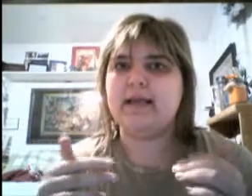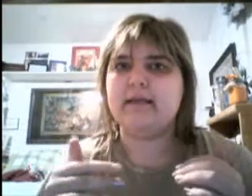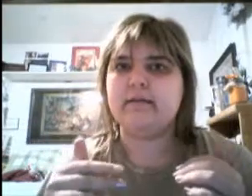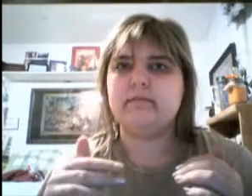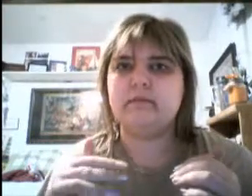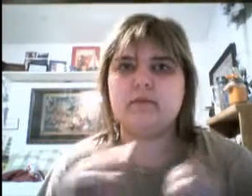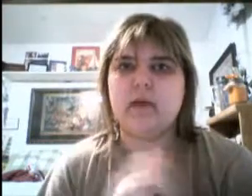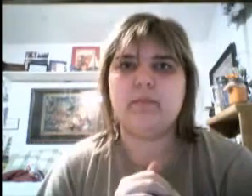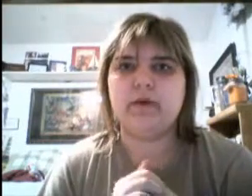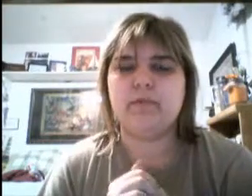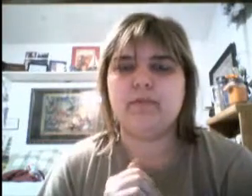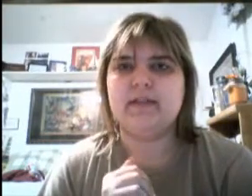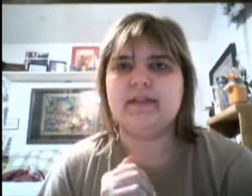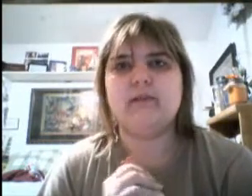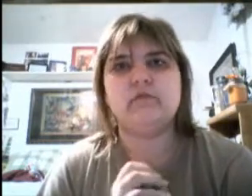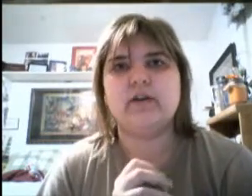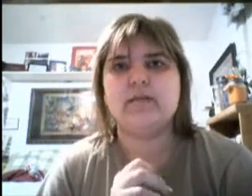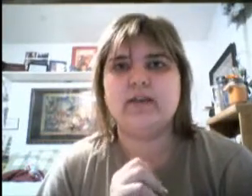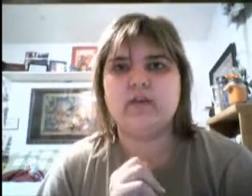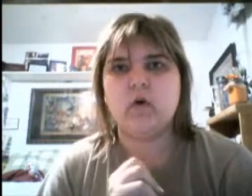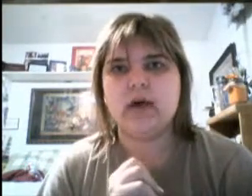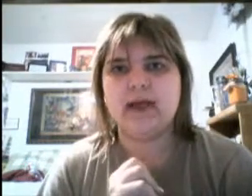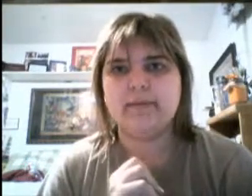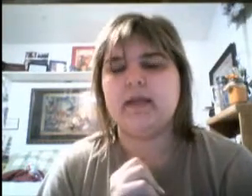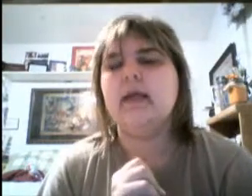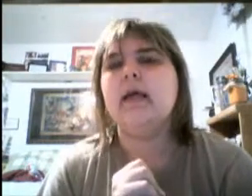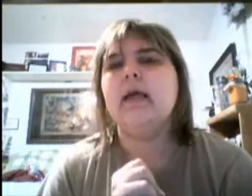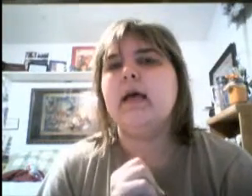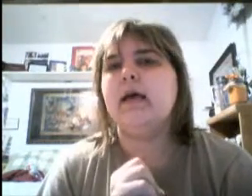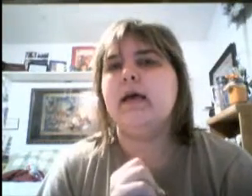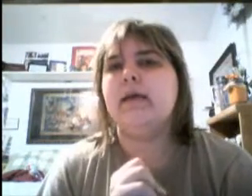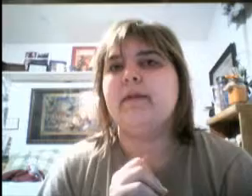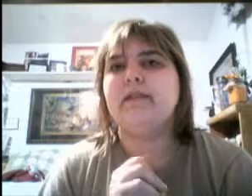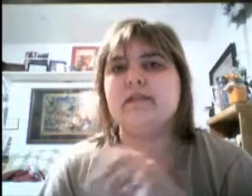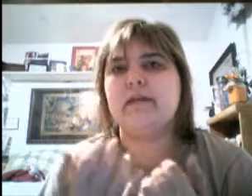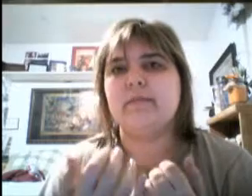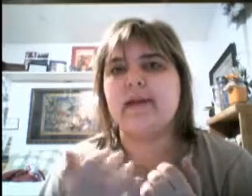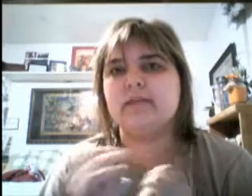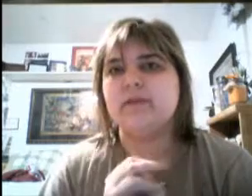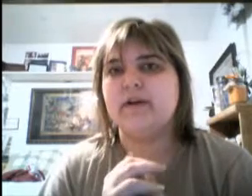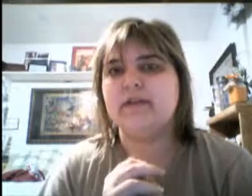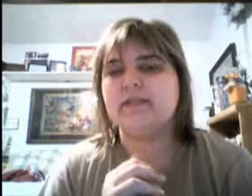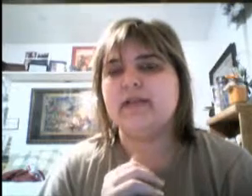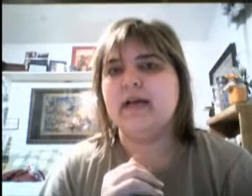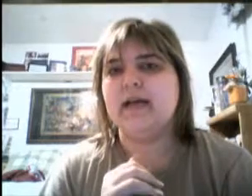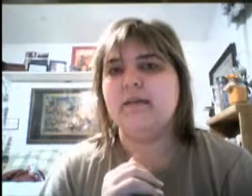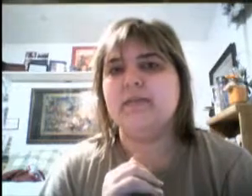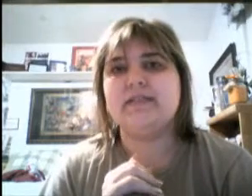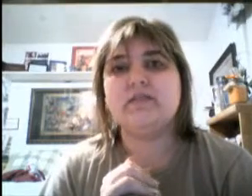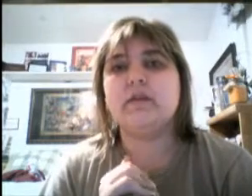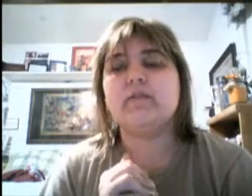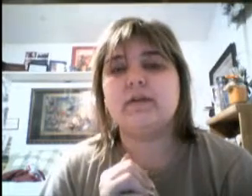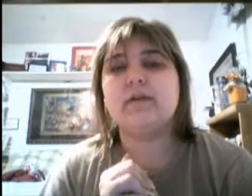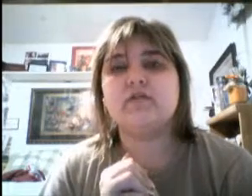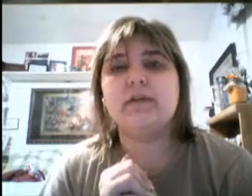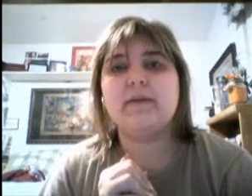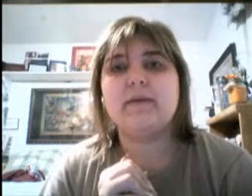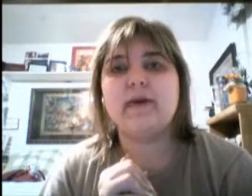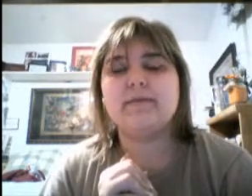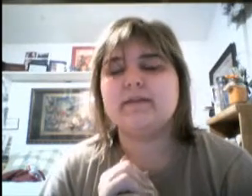do not put up with it. They don't try to make you all happy, at least not in my experience, but D23 does try to make you happy.